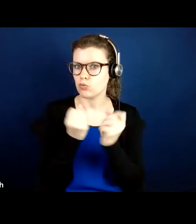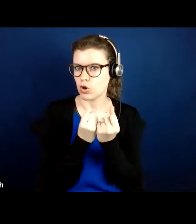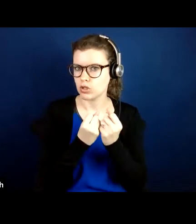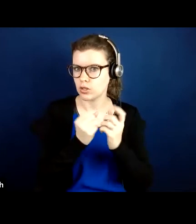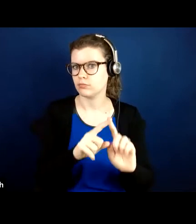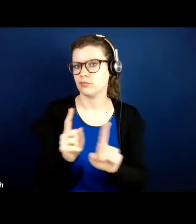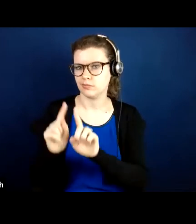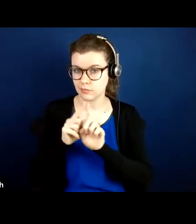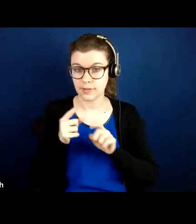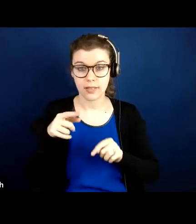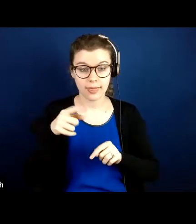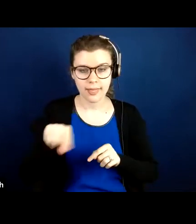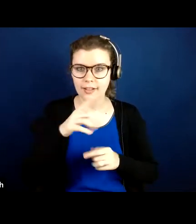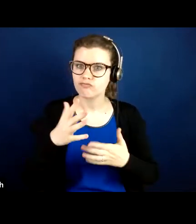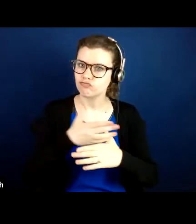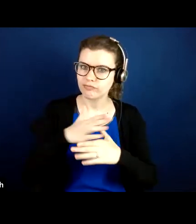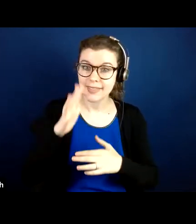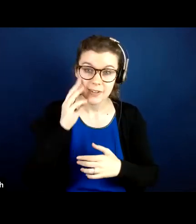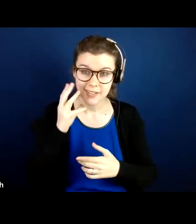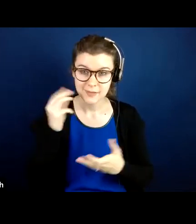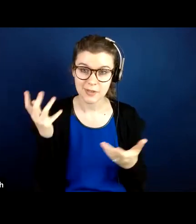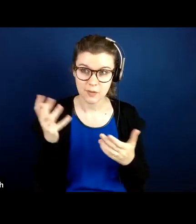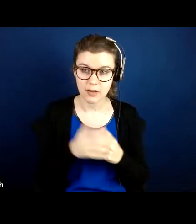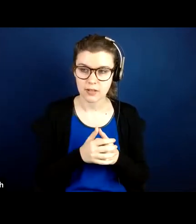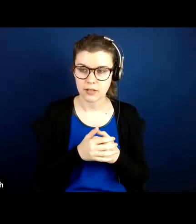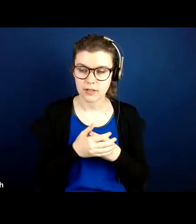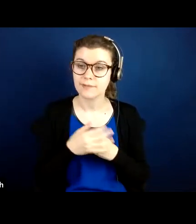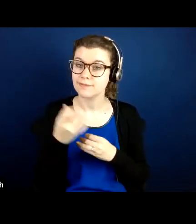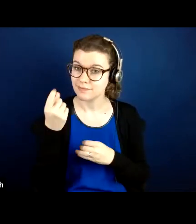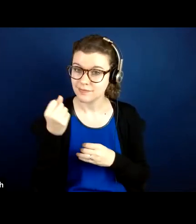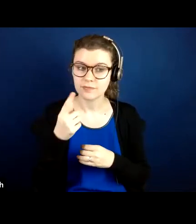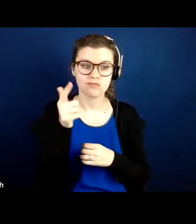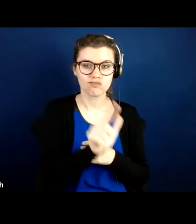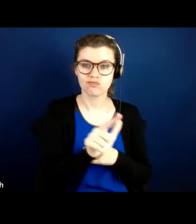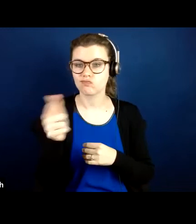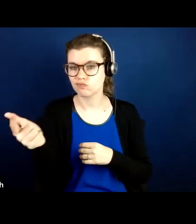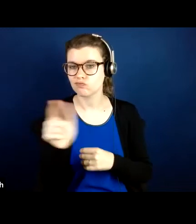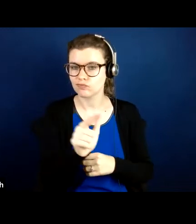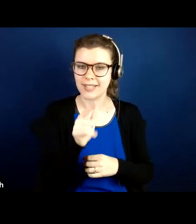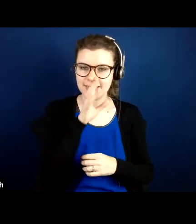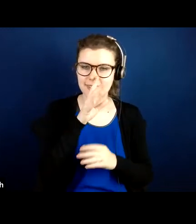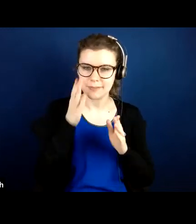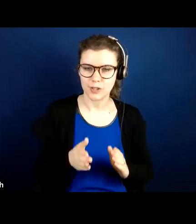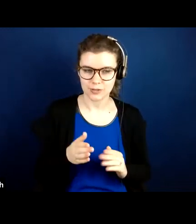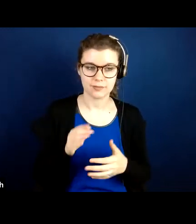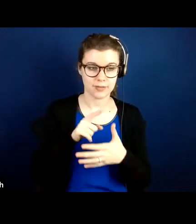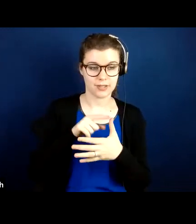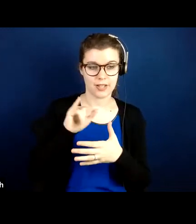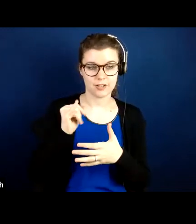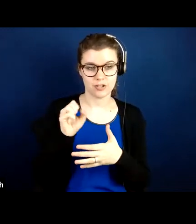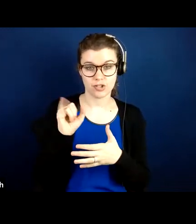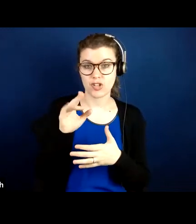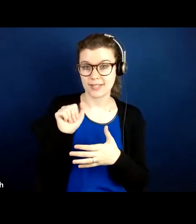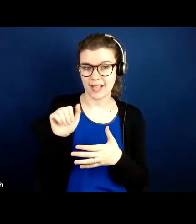They're sharing their experiences. It's alternating speakers throughout. We have Jessica Adkins from